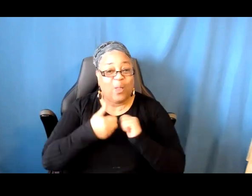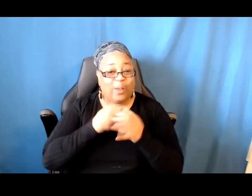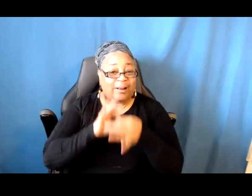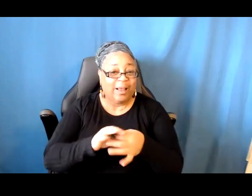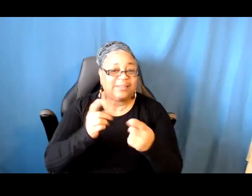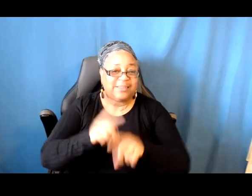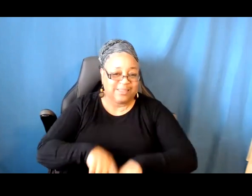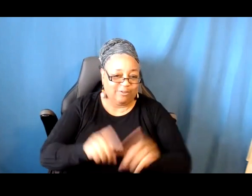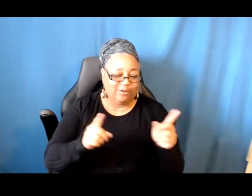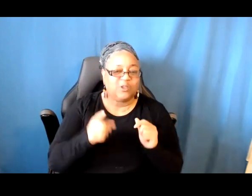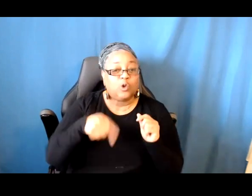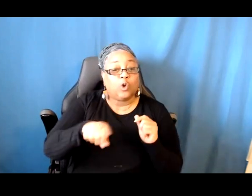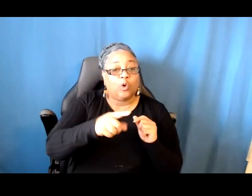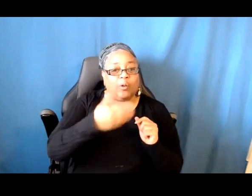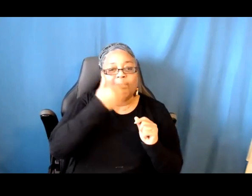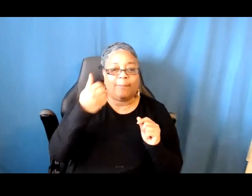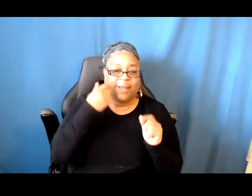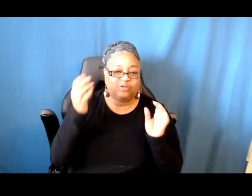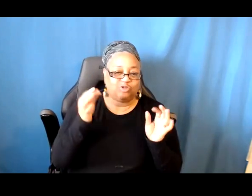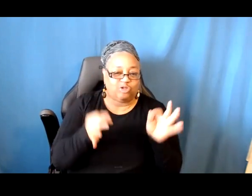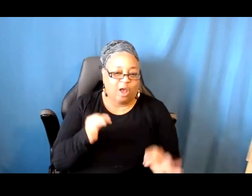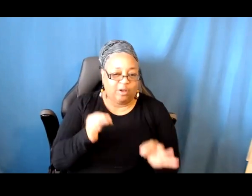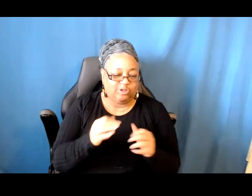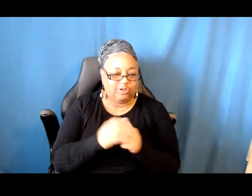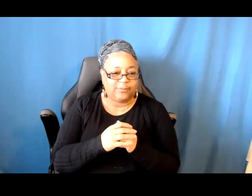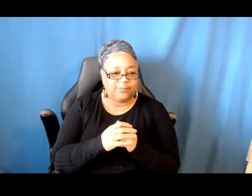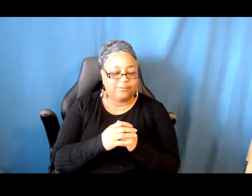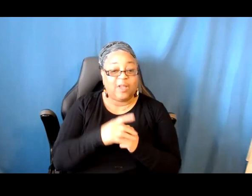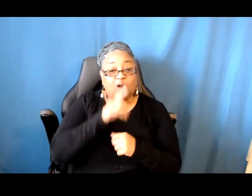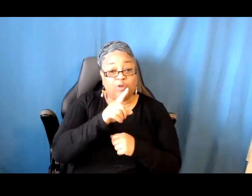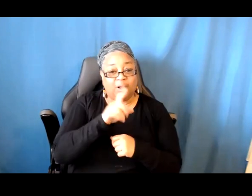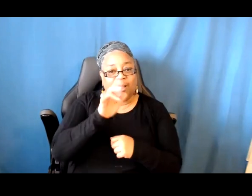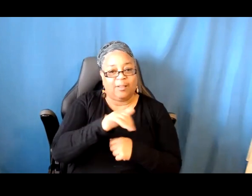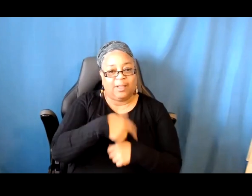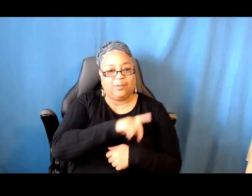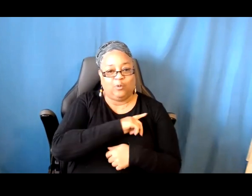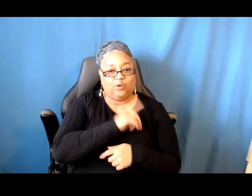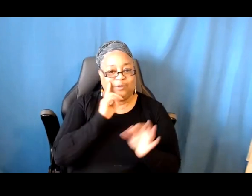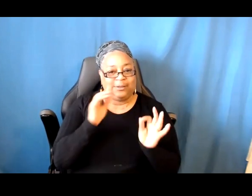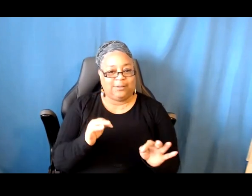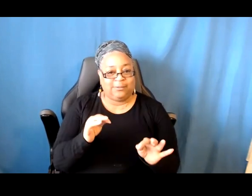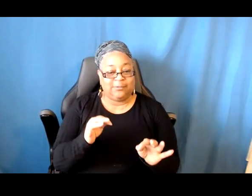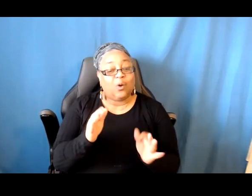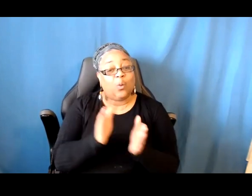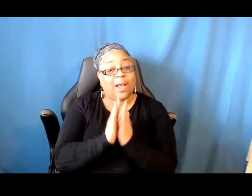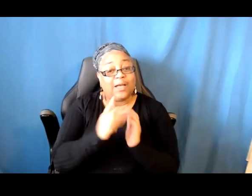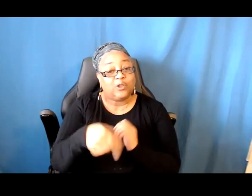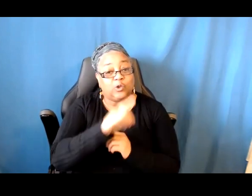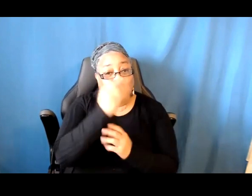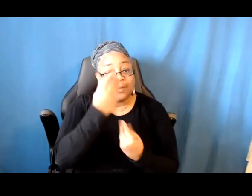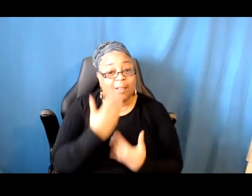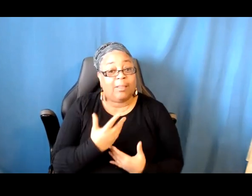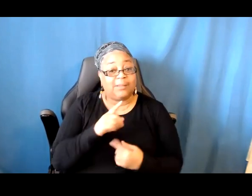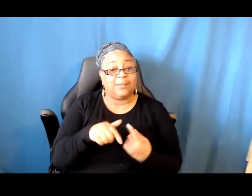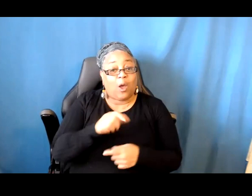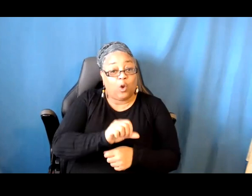where that distinction lies. And in many cases, it's really a personal decision that we're asking you to tell us about as a way to better understand